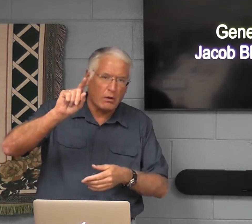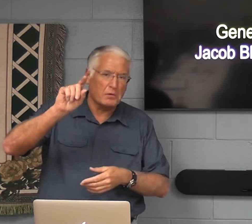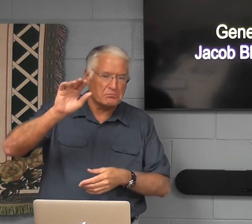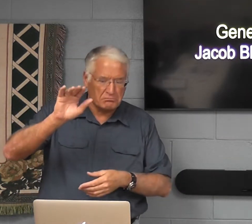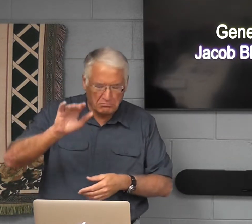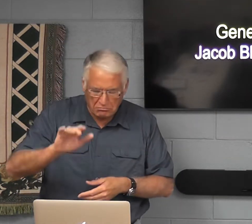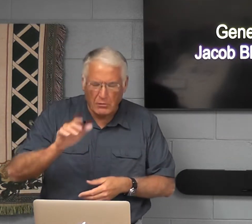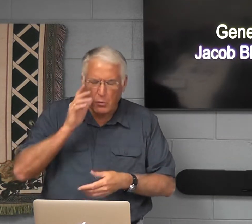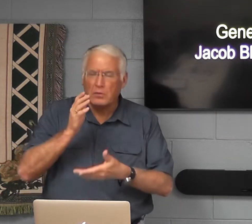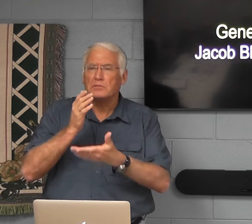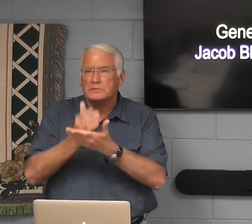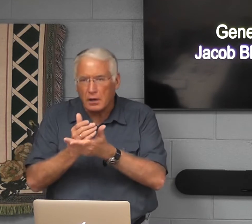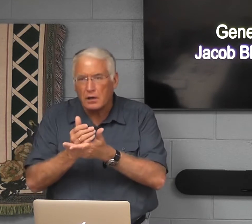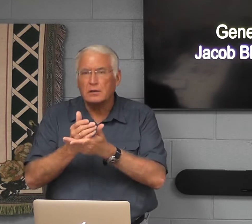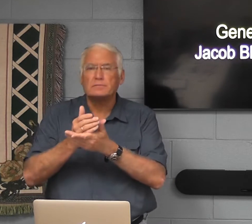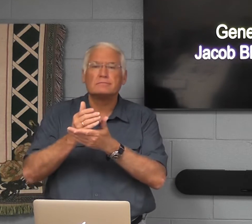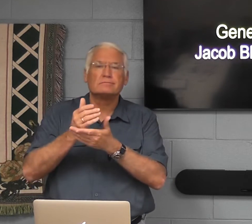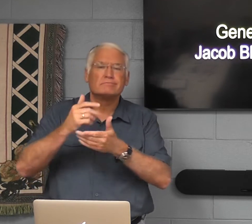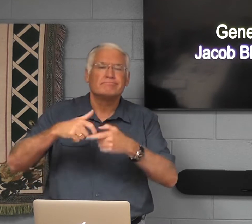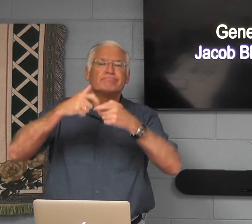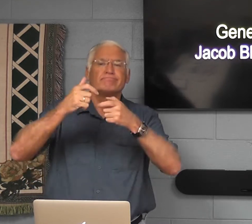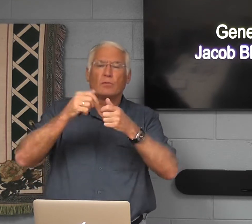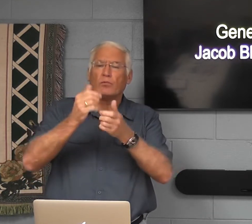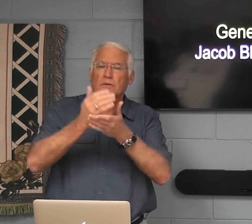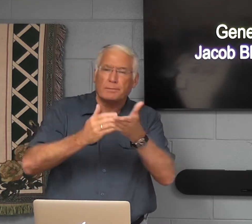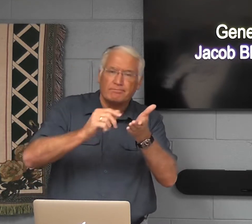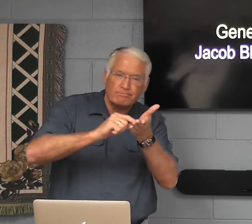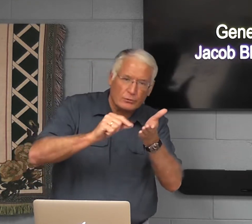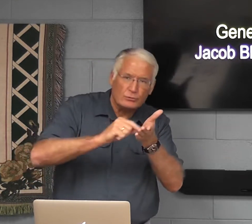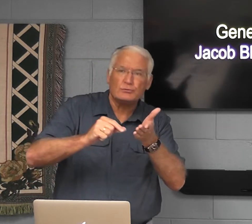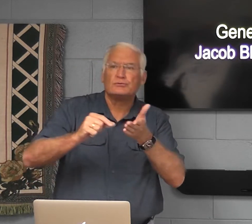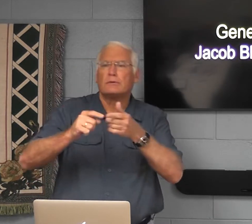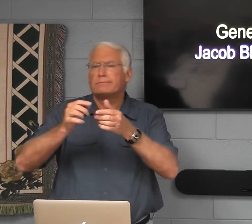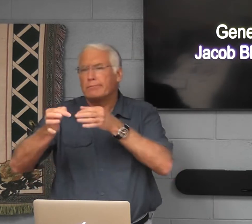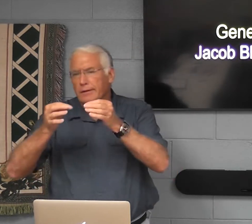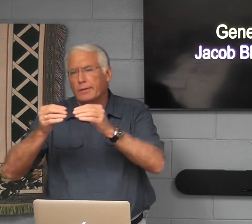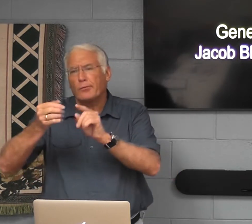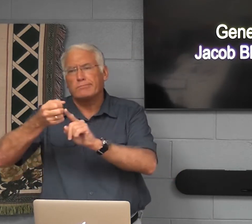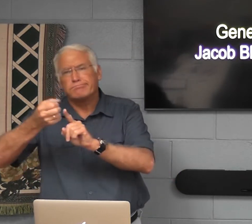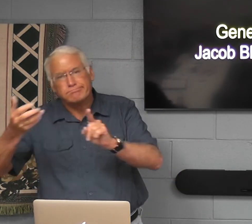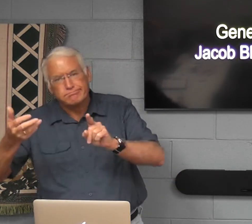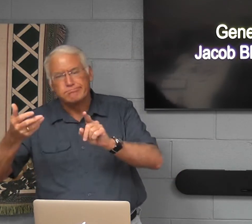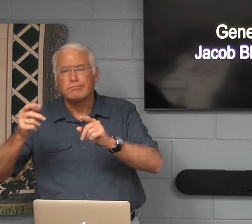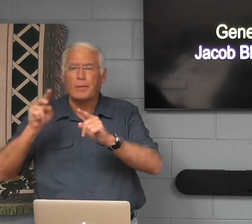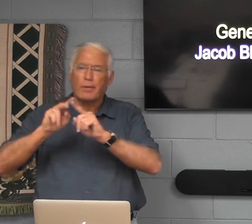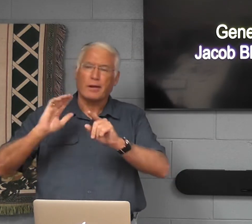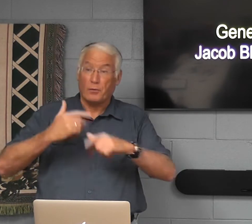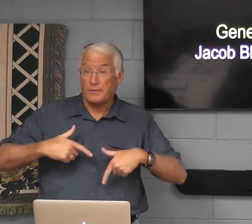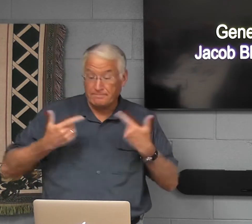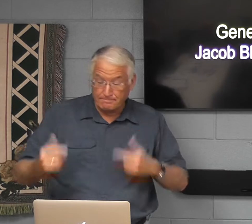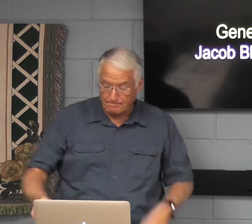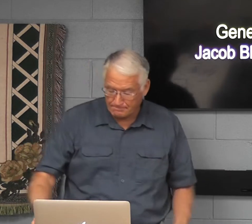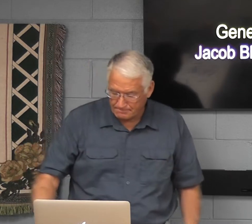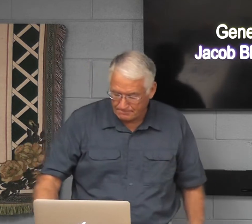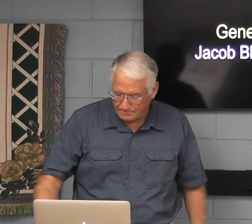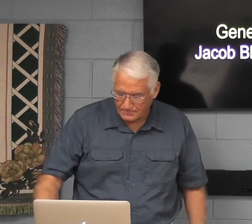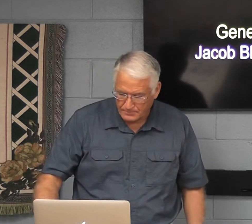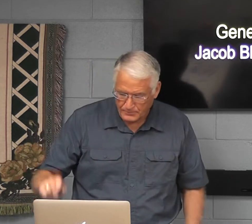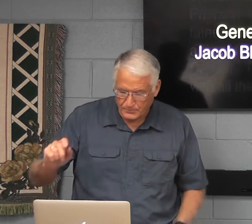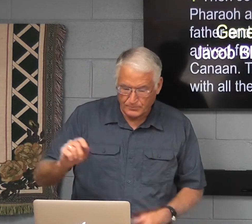We'll do one all the way through, we'll expound on some of the